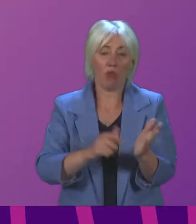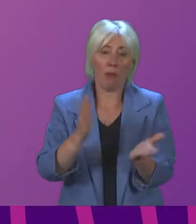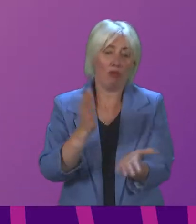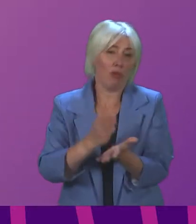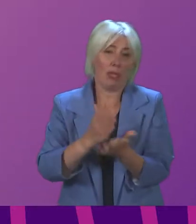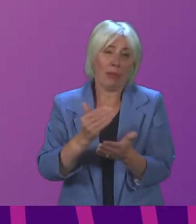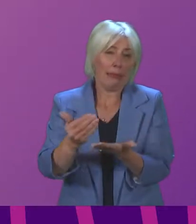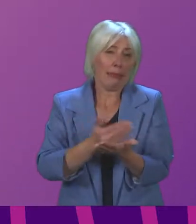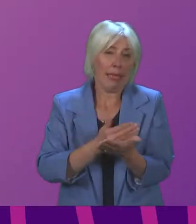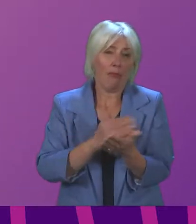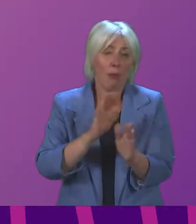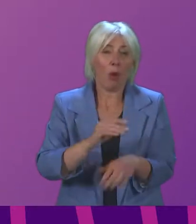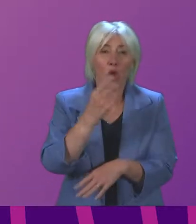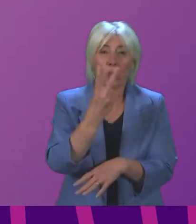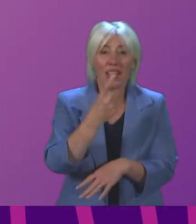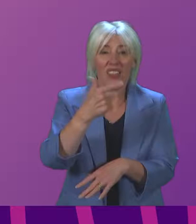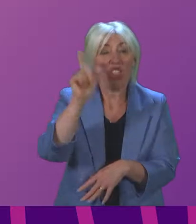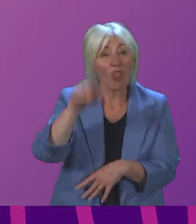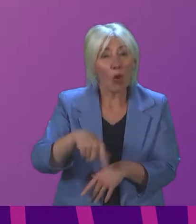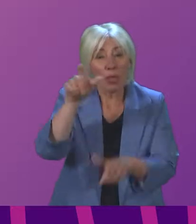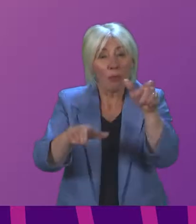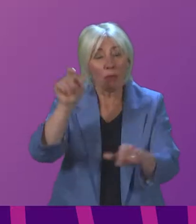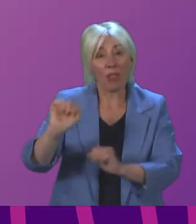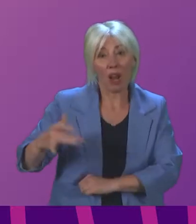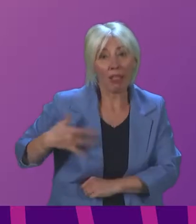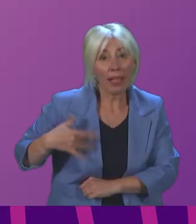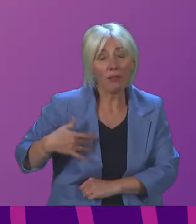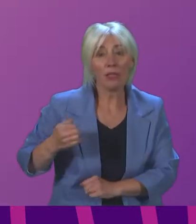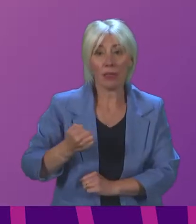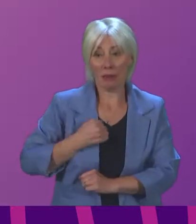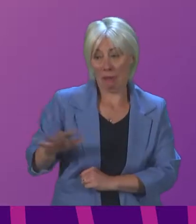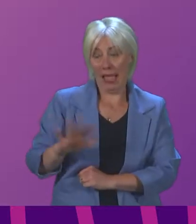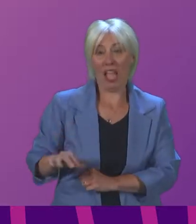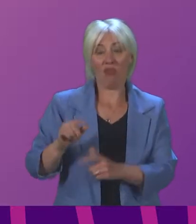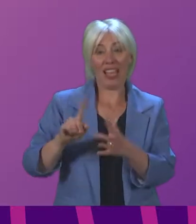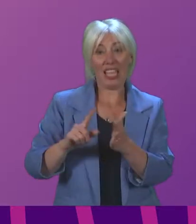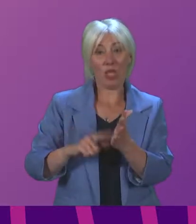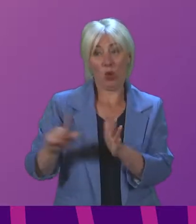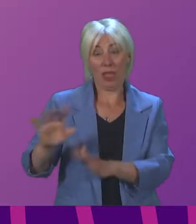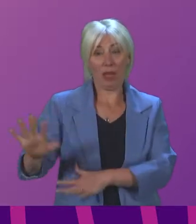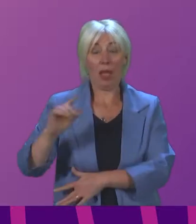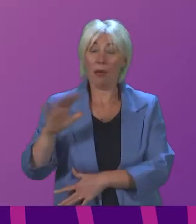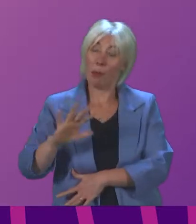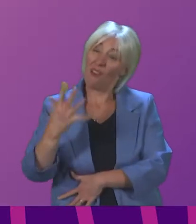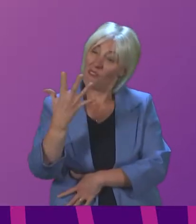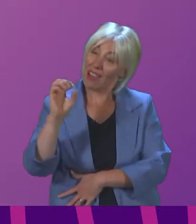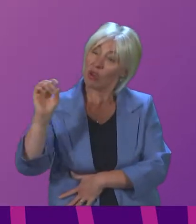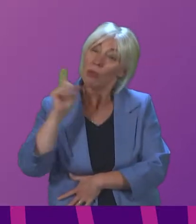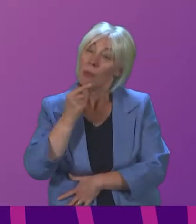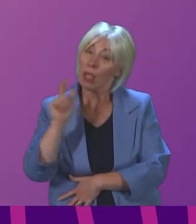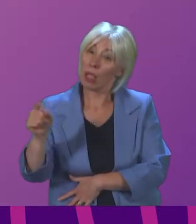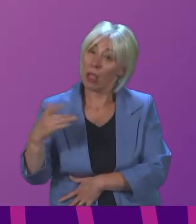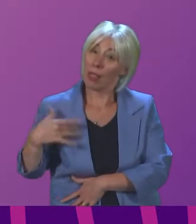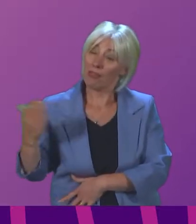estimated 27,000 lives. In East Lothian's share of the population, you're talking over 500 people in East Lothian whose lives have been